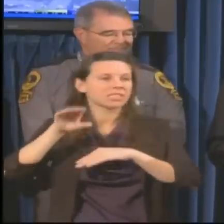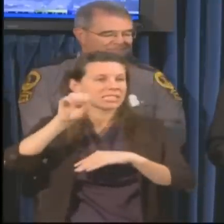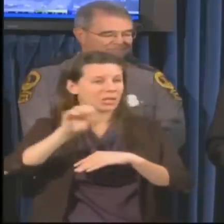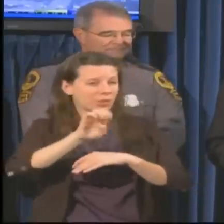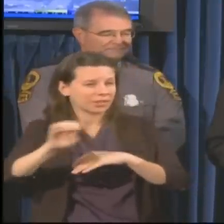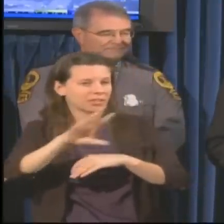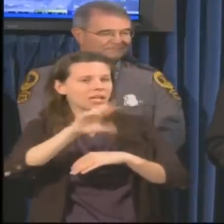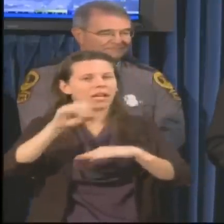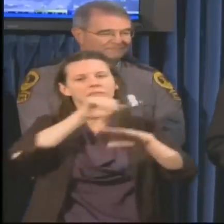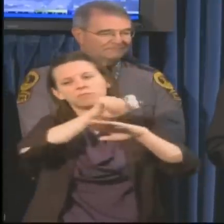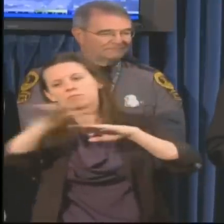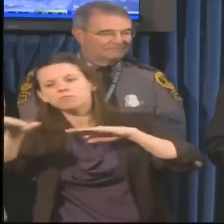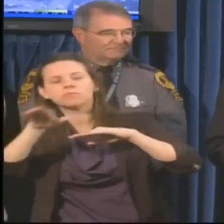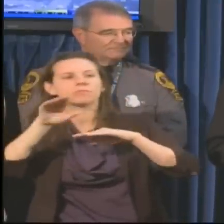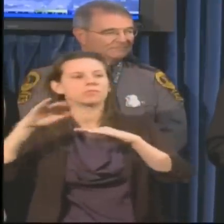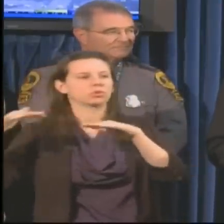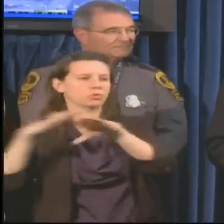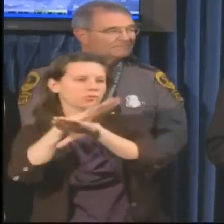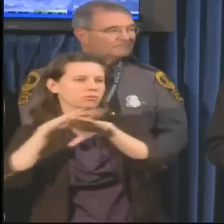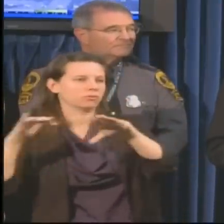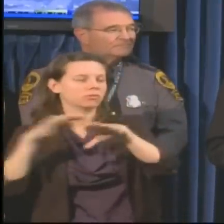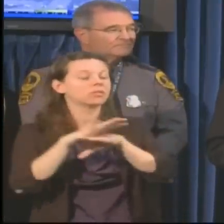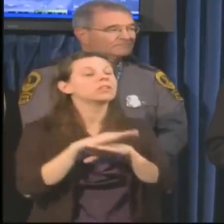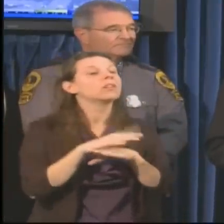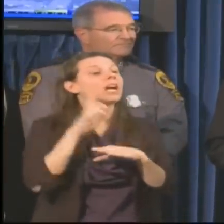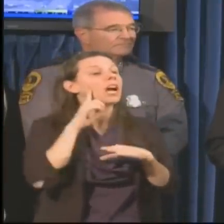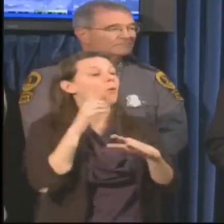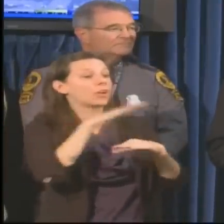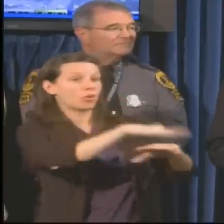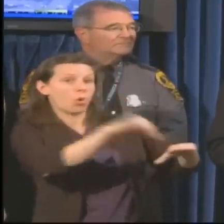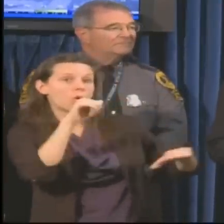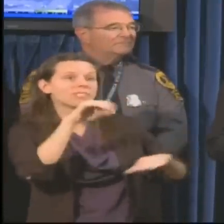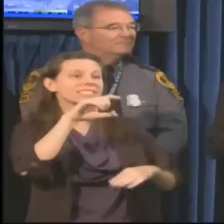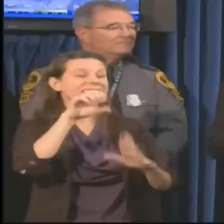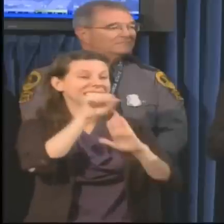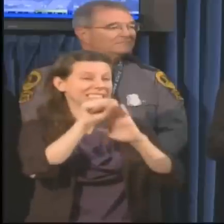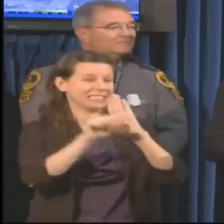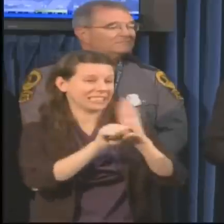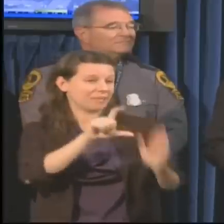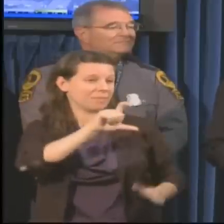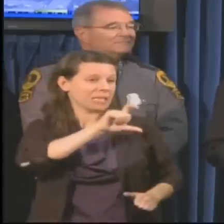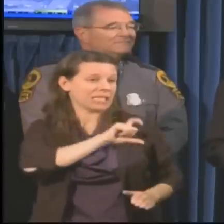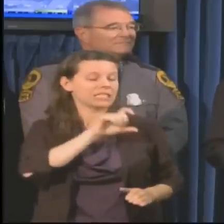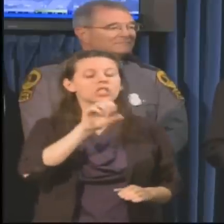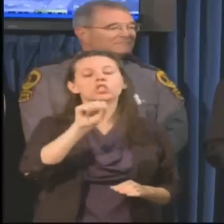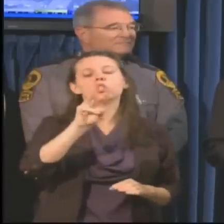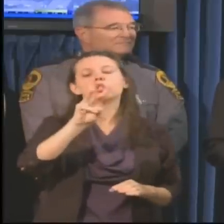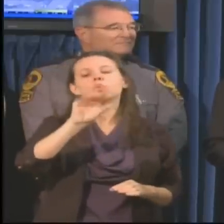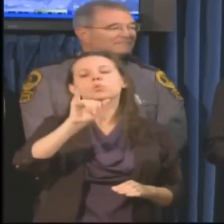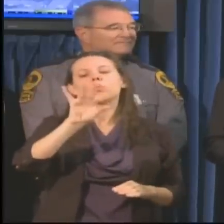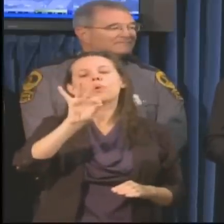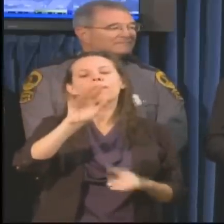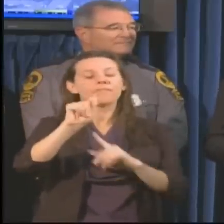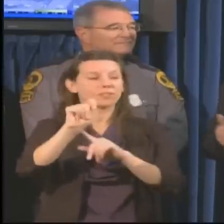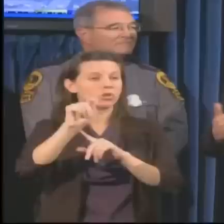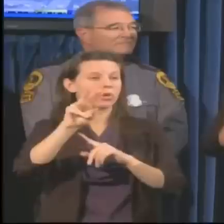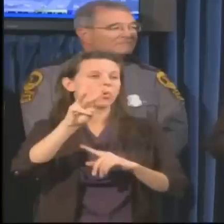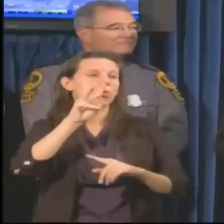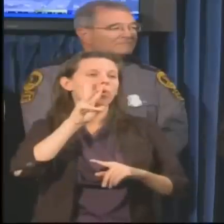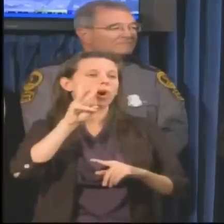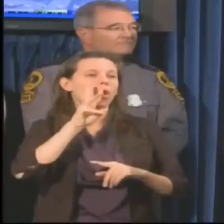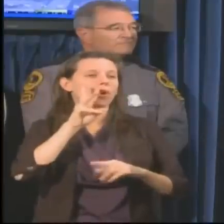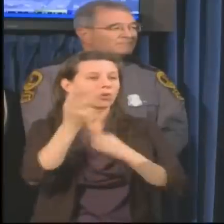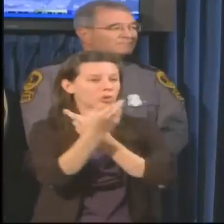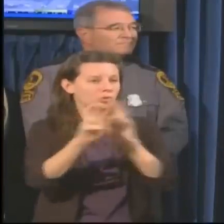up the state police swift water rescue teams. They are on standby for those areas of high water. We're just